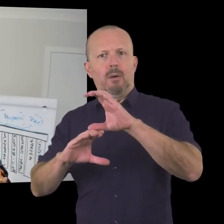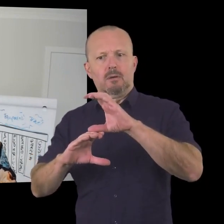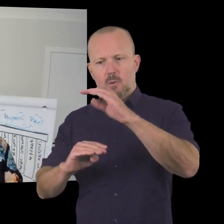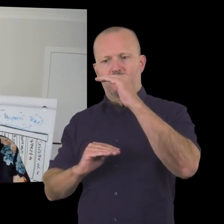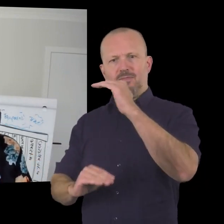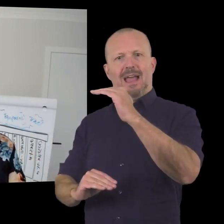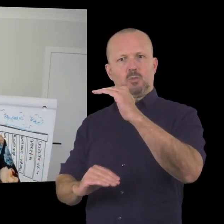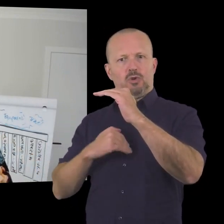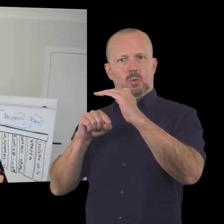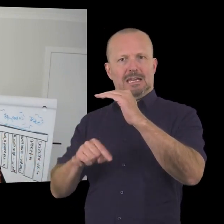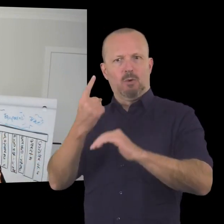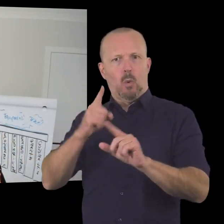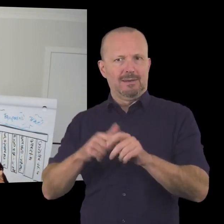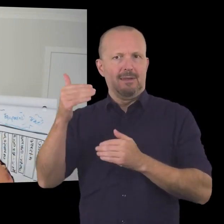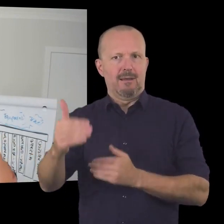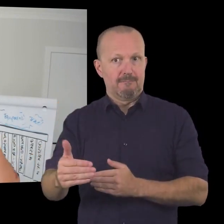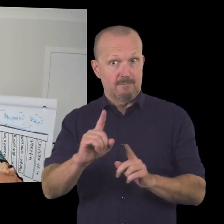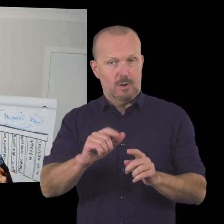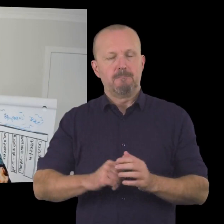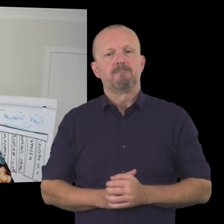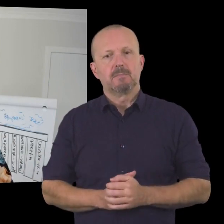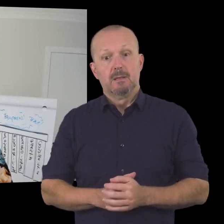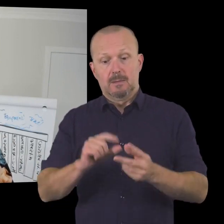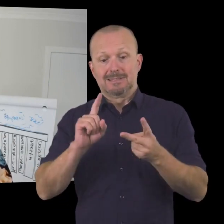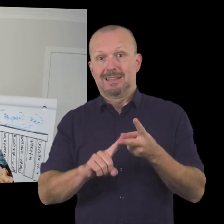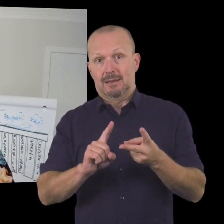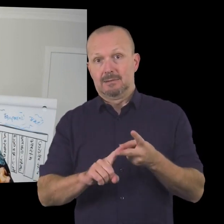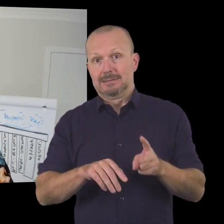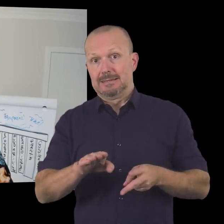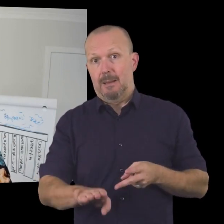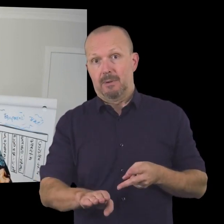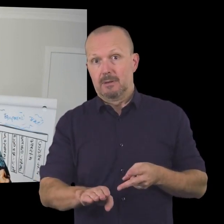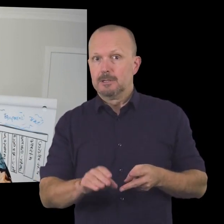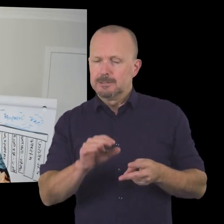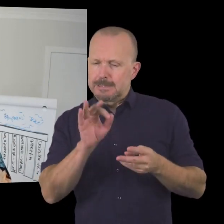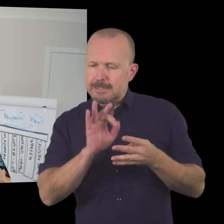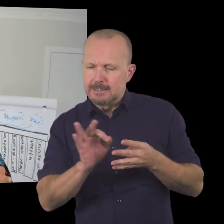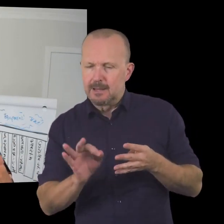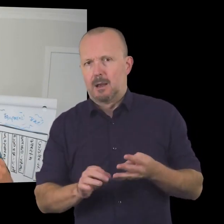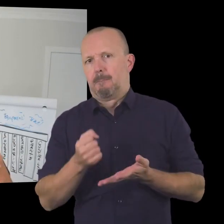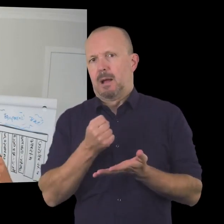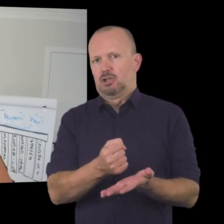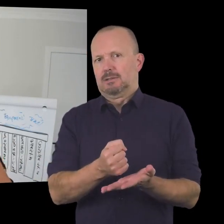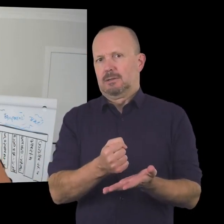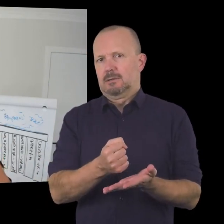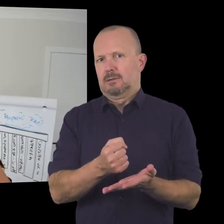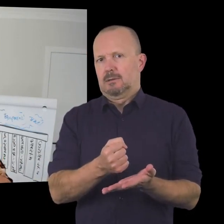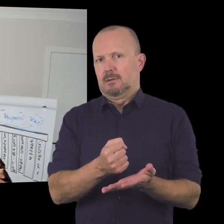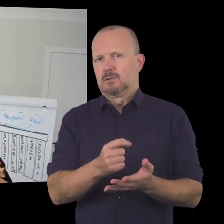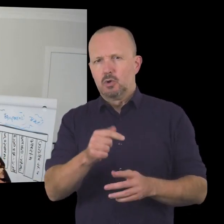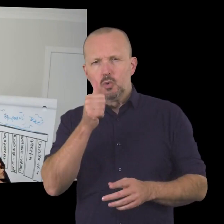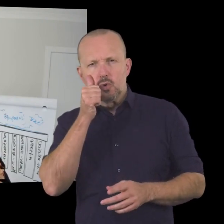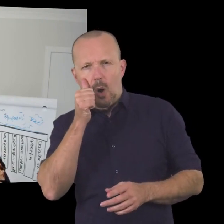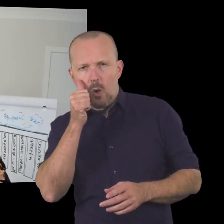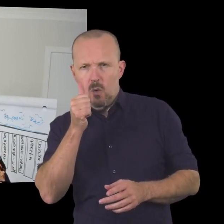strategic plan uh so that's the first step and the second step is to have a budget so have a really detailed budget